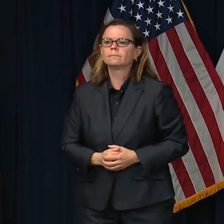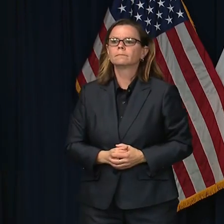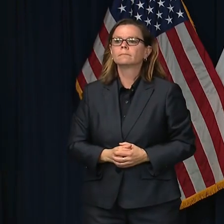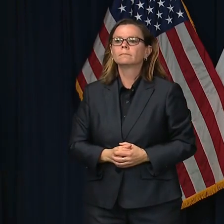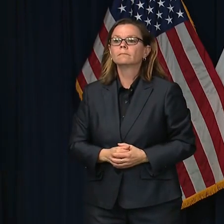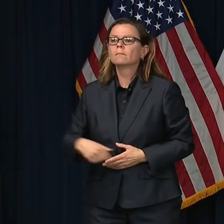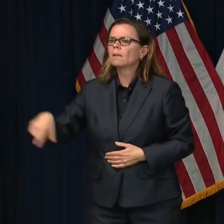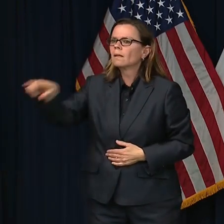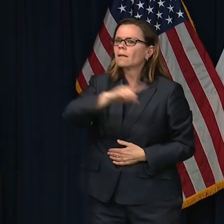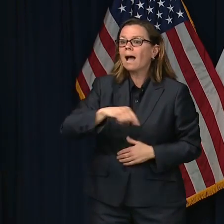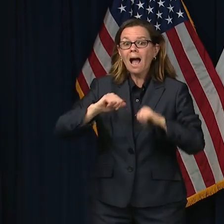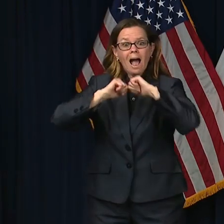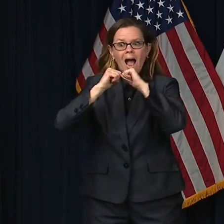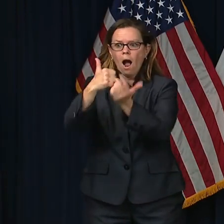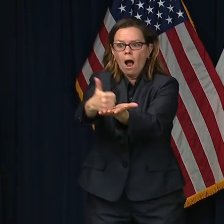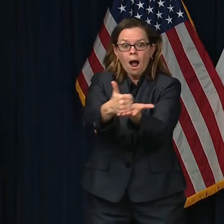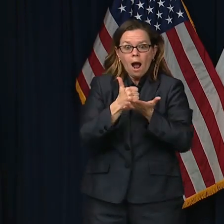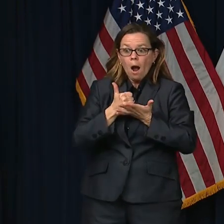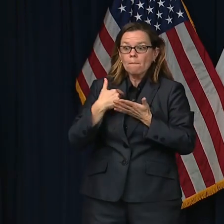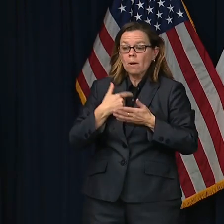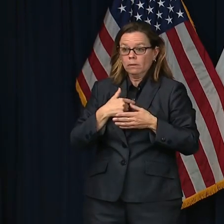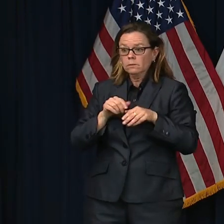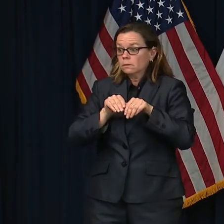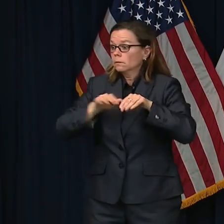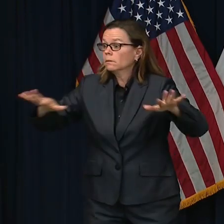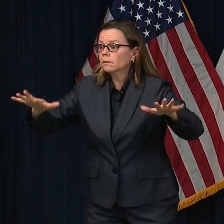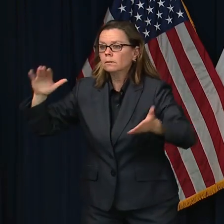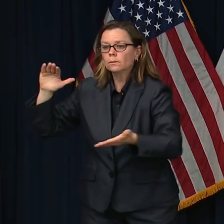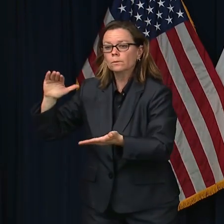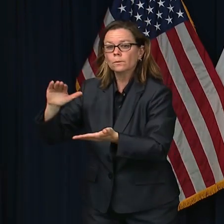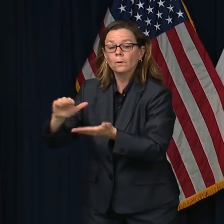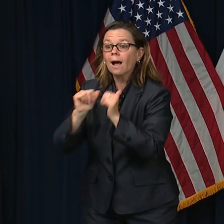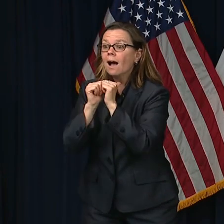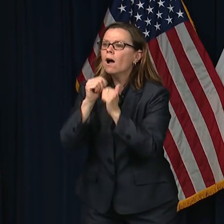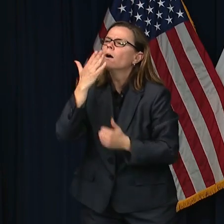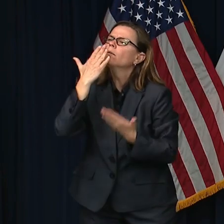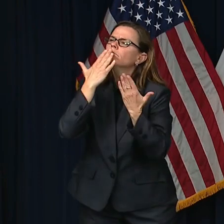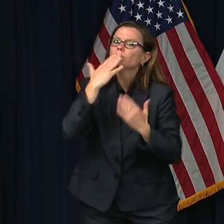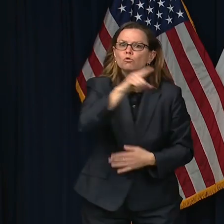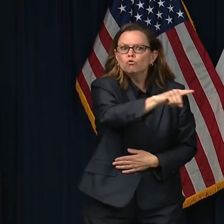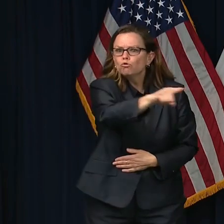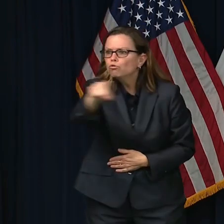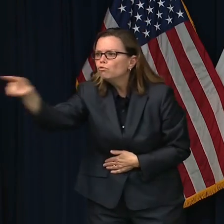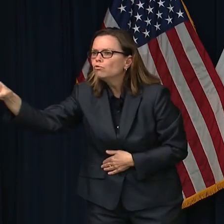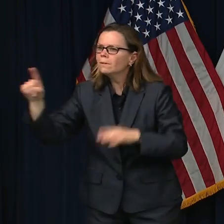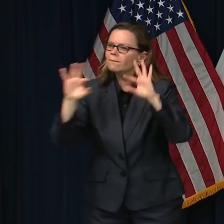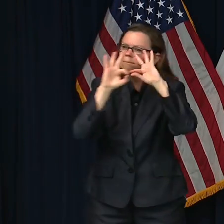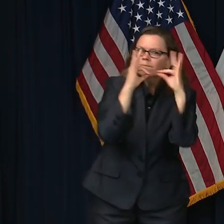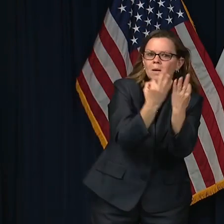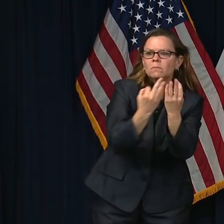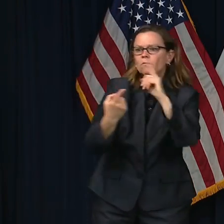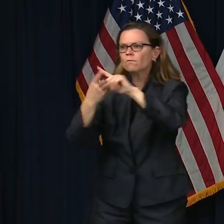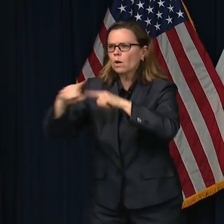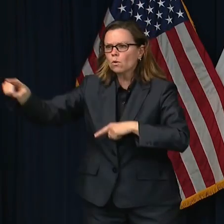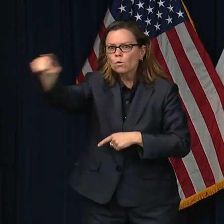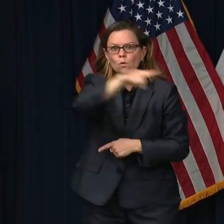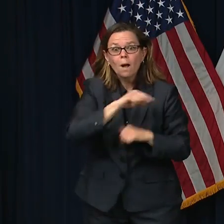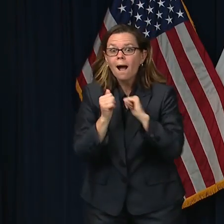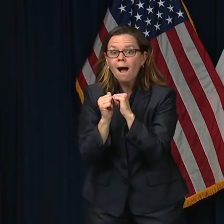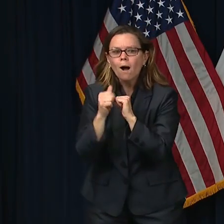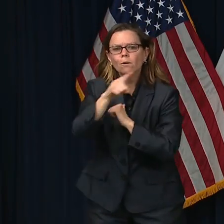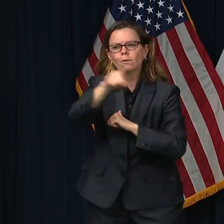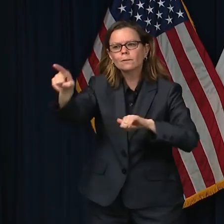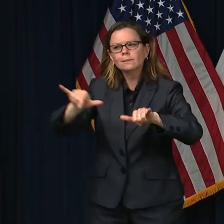against COVID-19. You all are the first line of our protection in your communities,